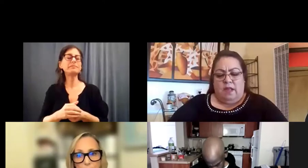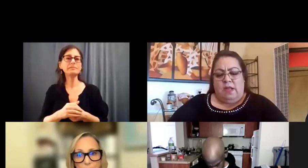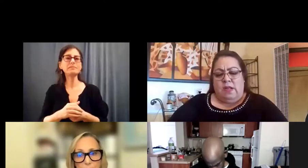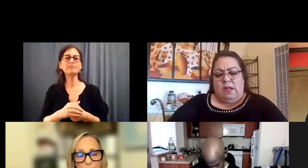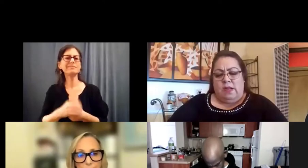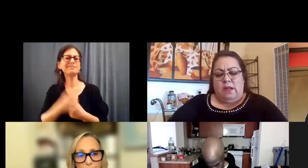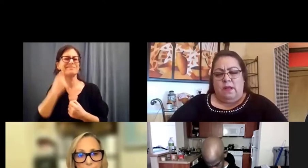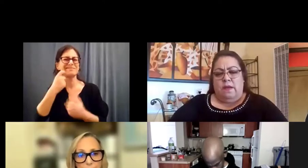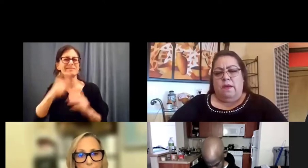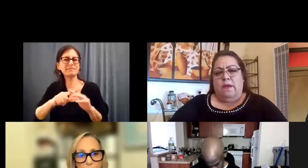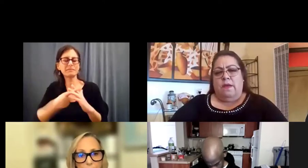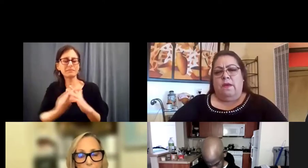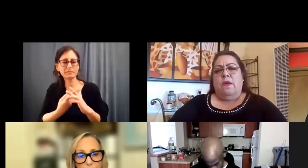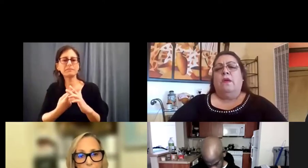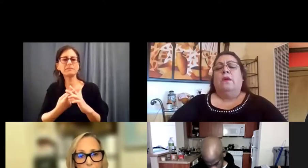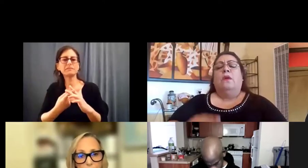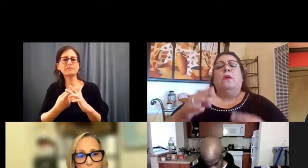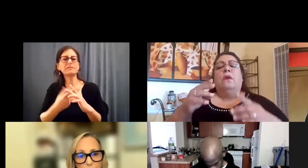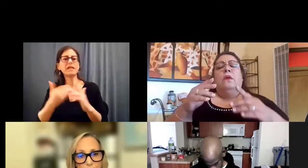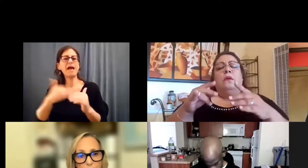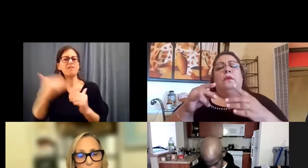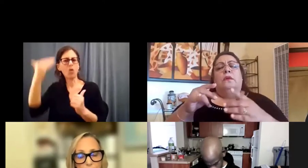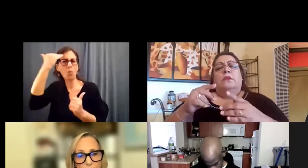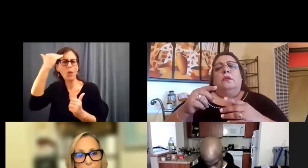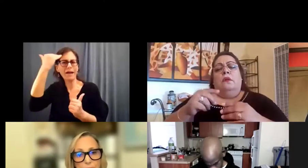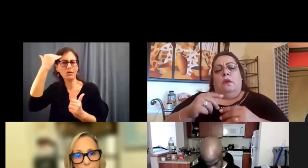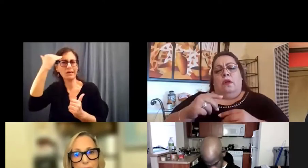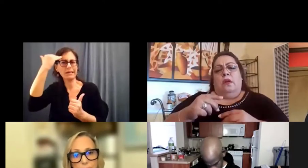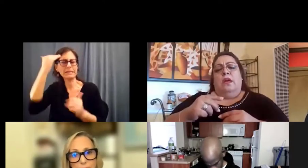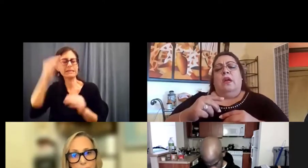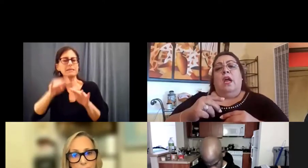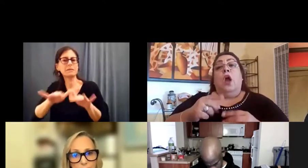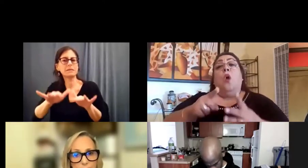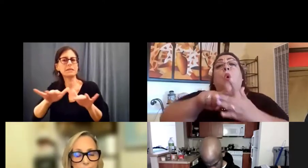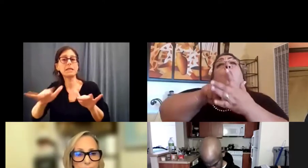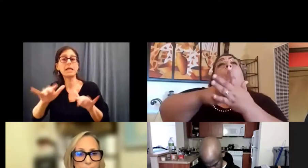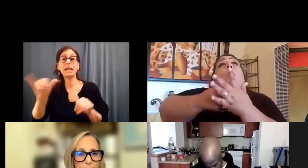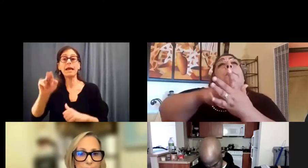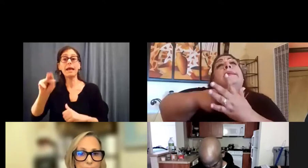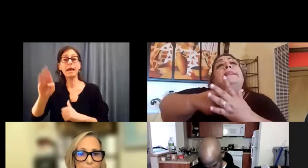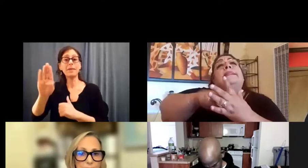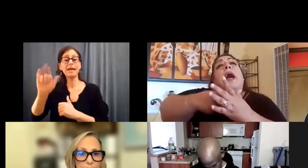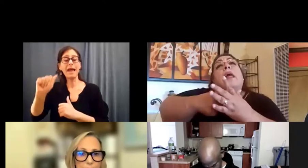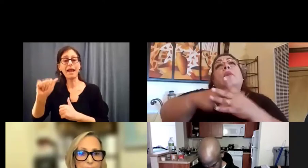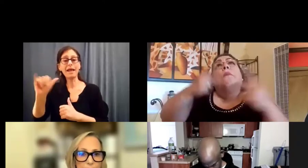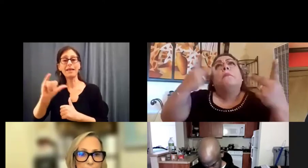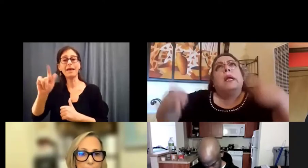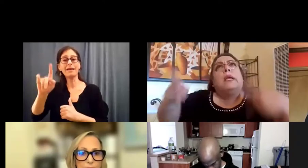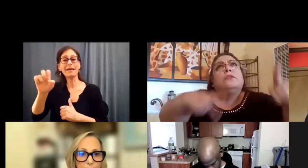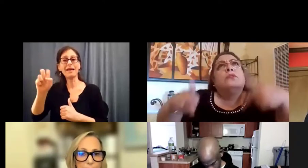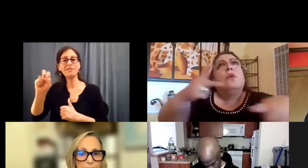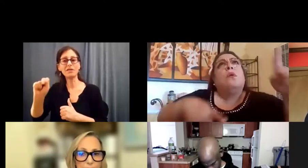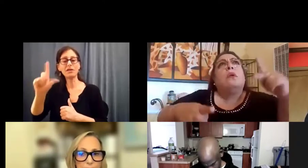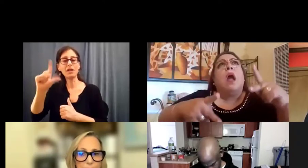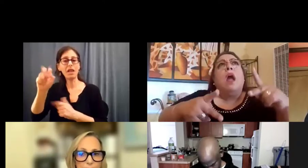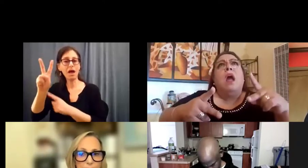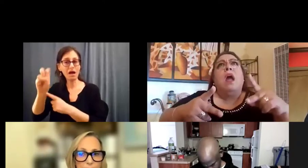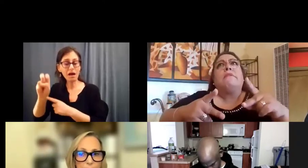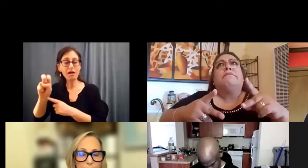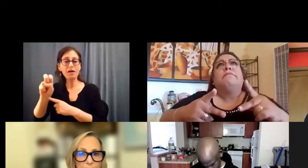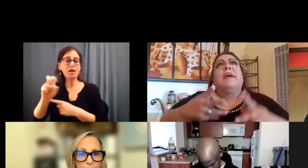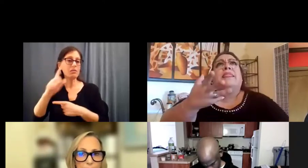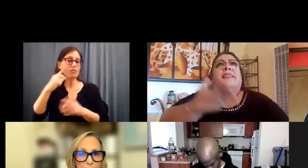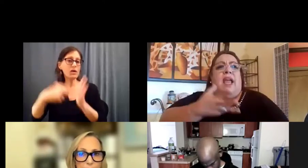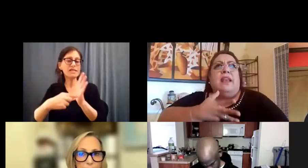just starting to be an awareness. And I think especially, like in the NBA, people like Kevin Love and DeMar Rosen were